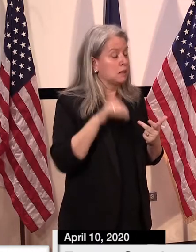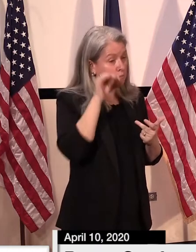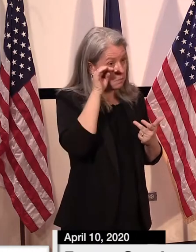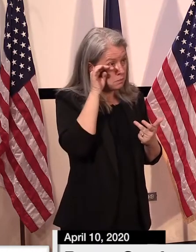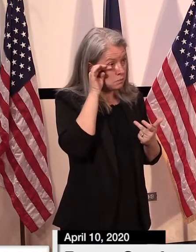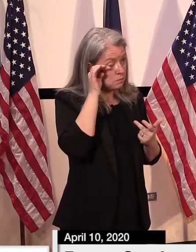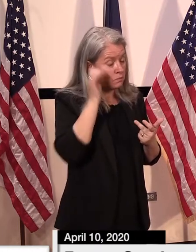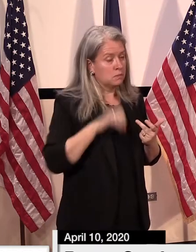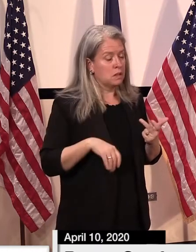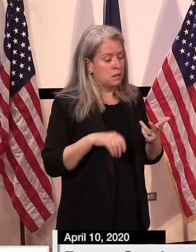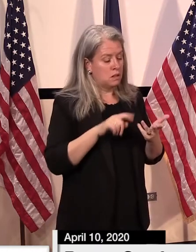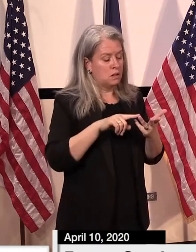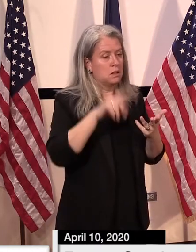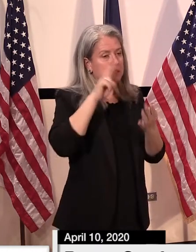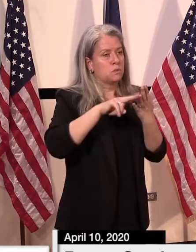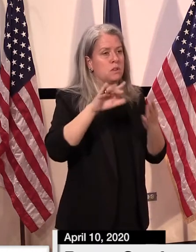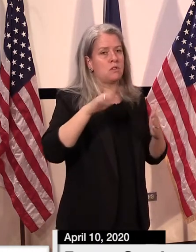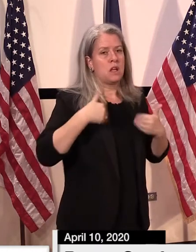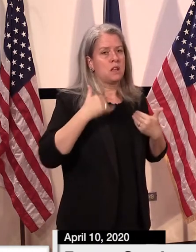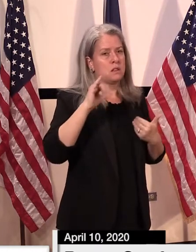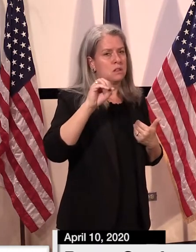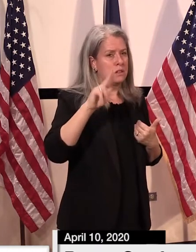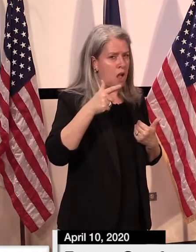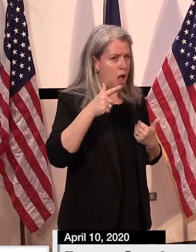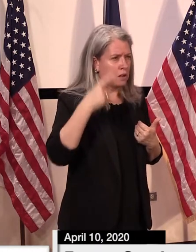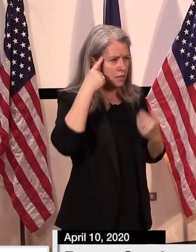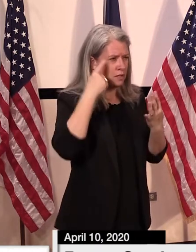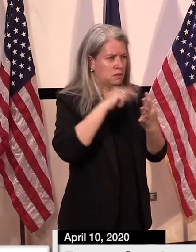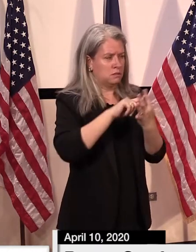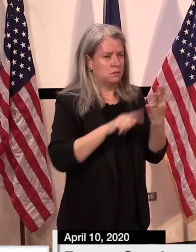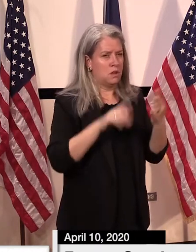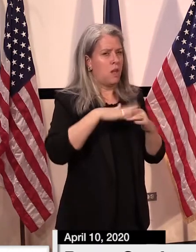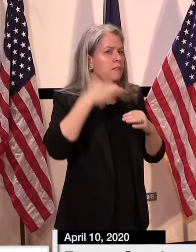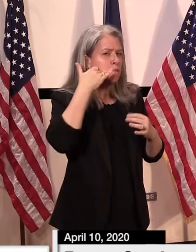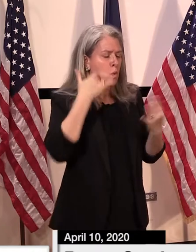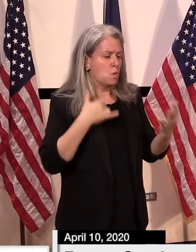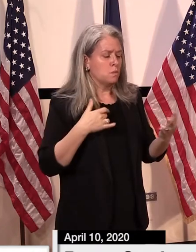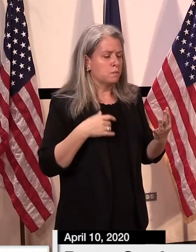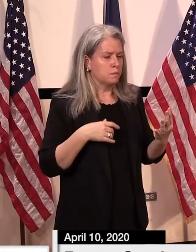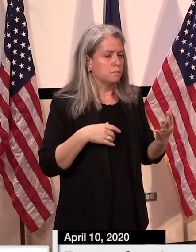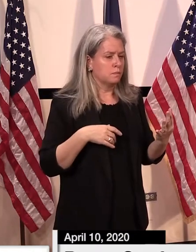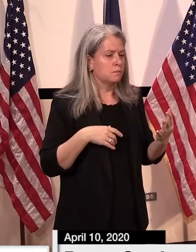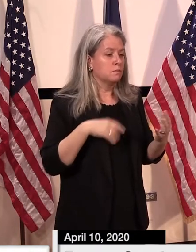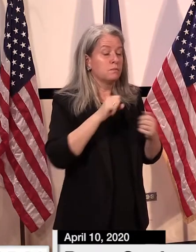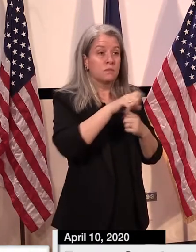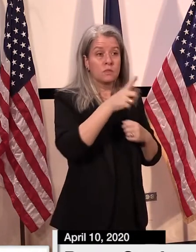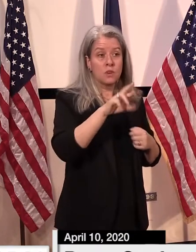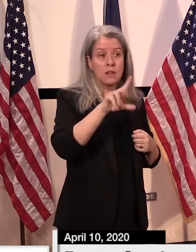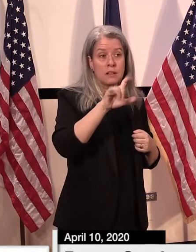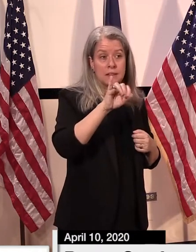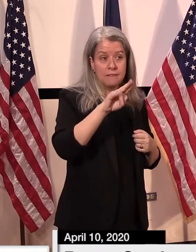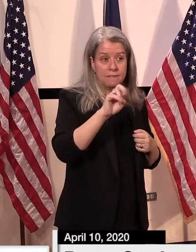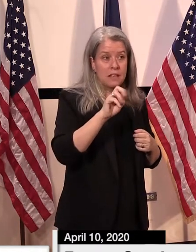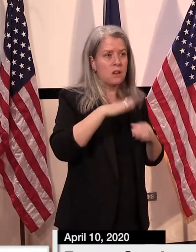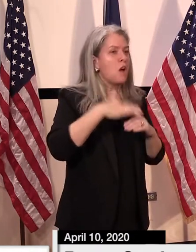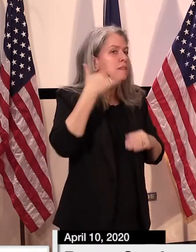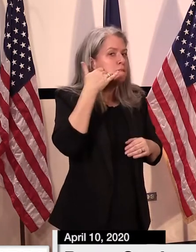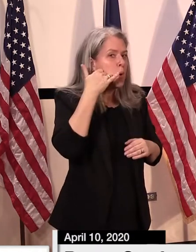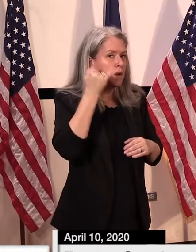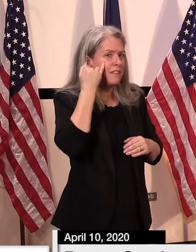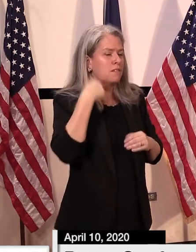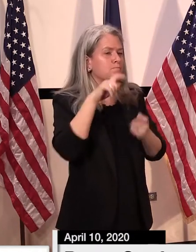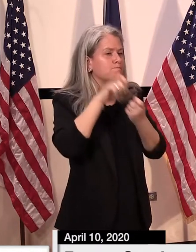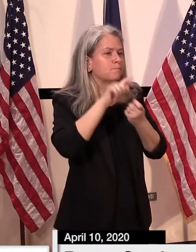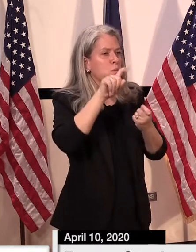Secretary Young, I believe I have the folks on the line. Okay. But yes, Dr. Levine, just so everybody knows, is on the line.